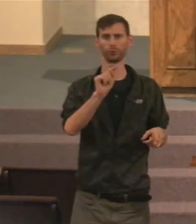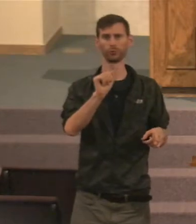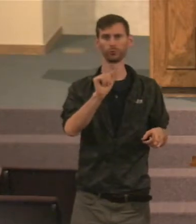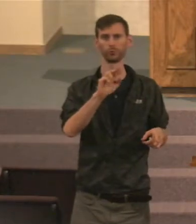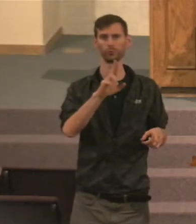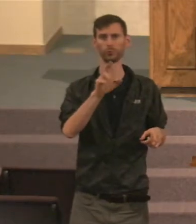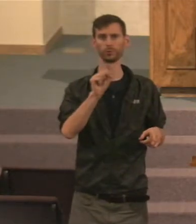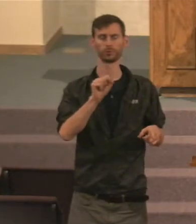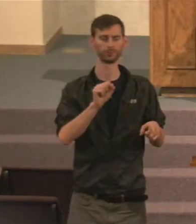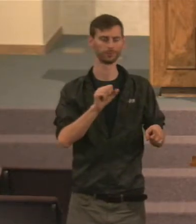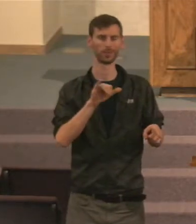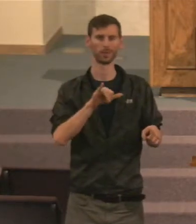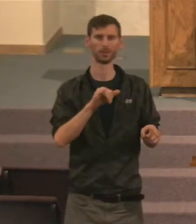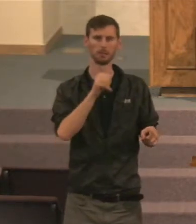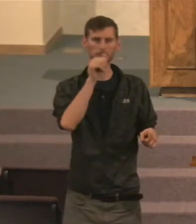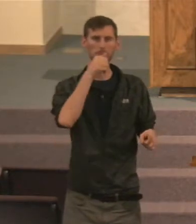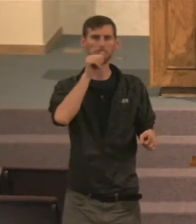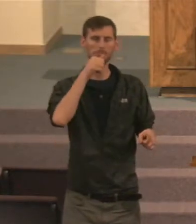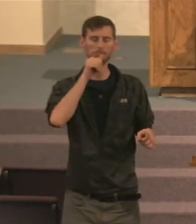And so,